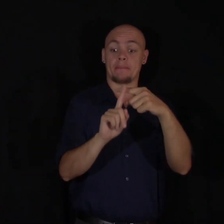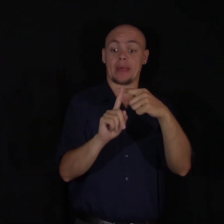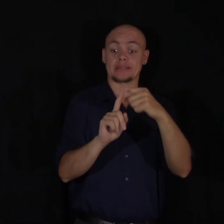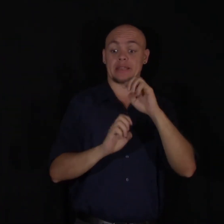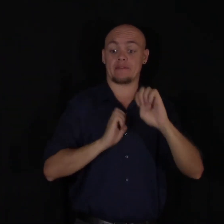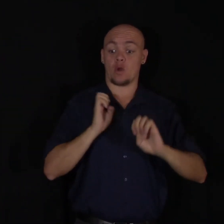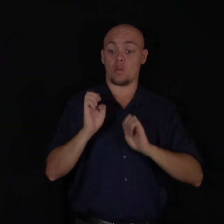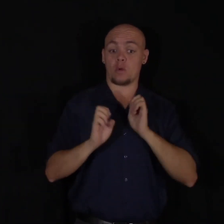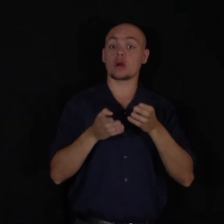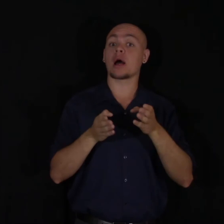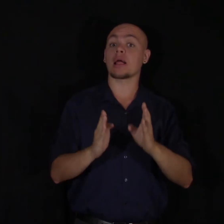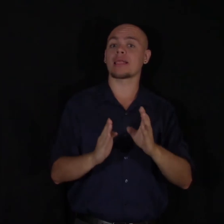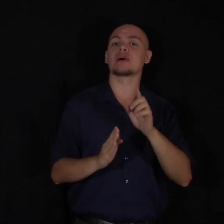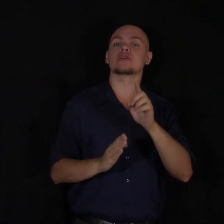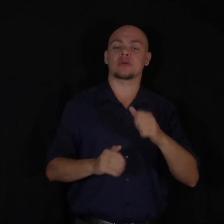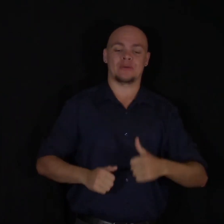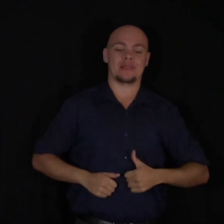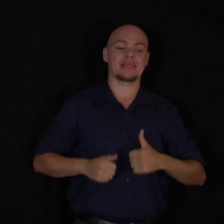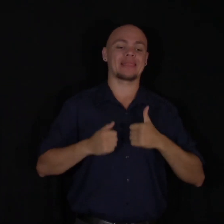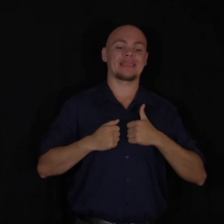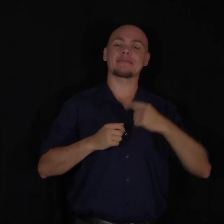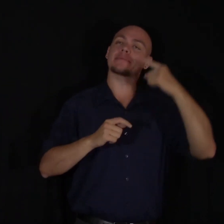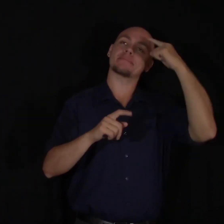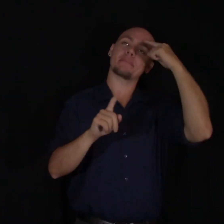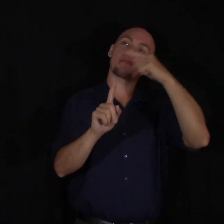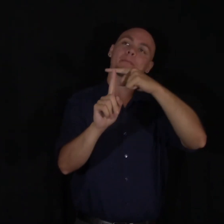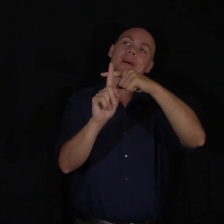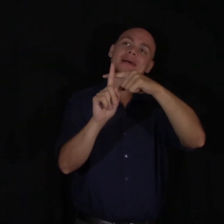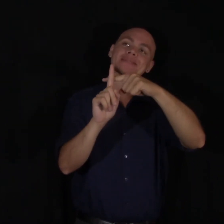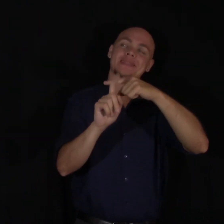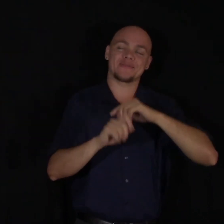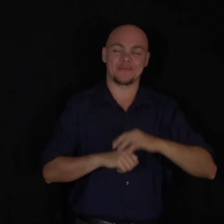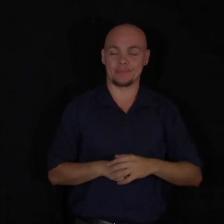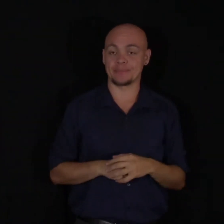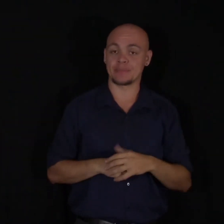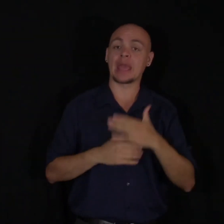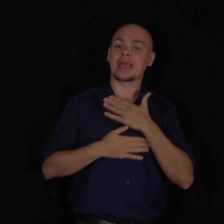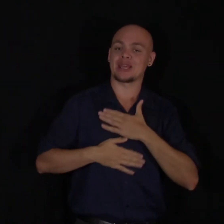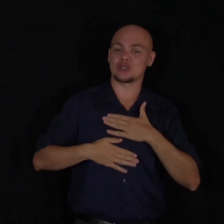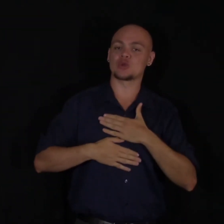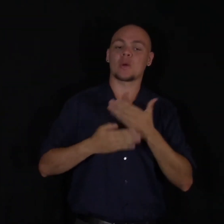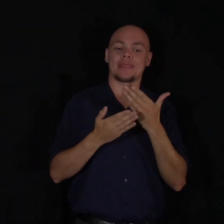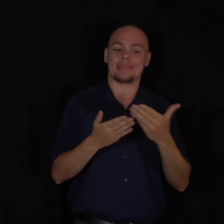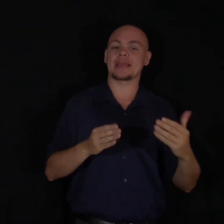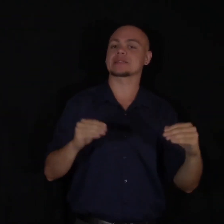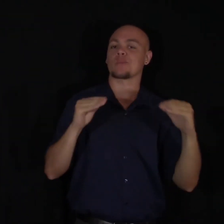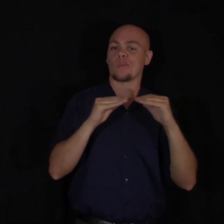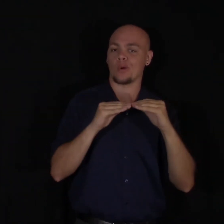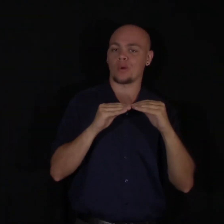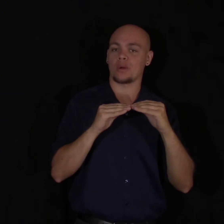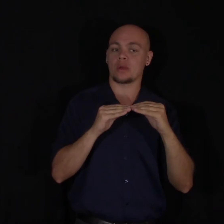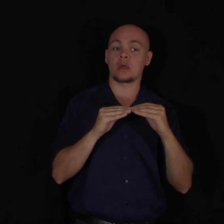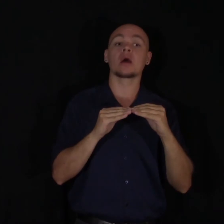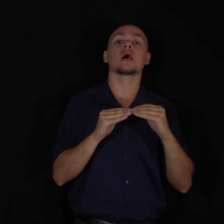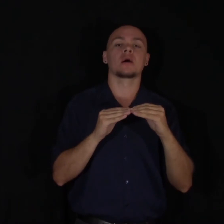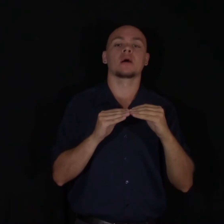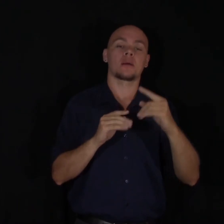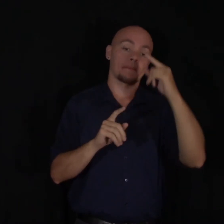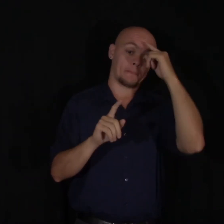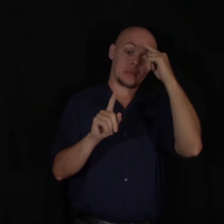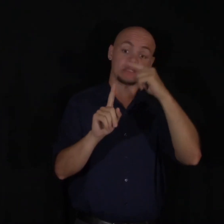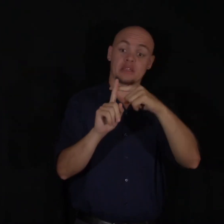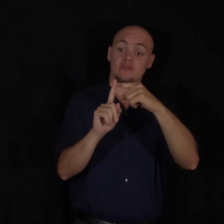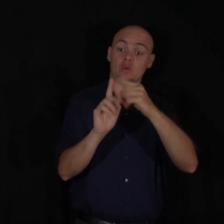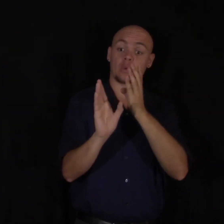allow you to live an optimistic life. They allow you to enjoy things better. It reduces what positive psychologists call